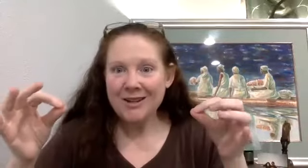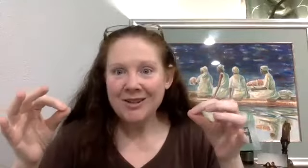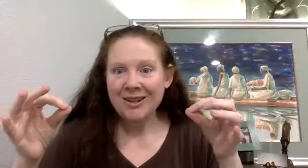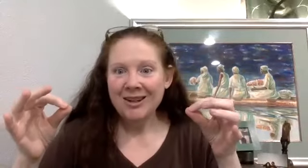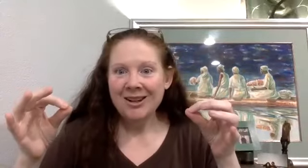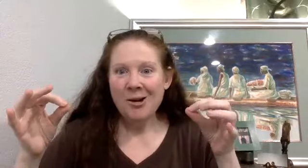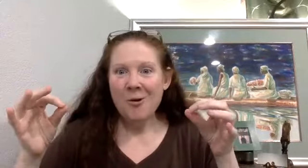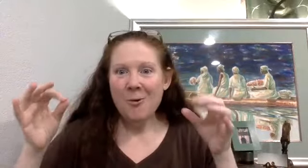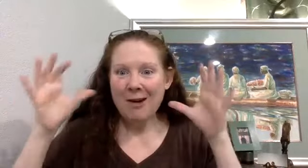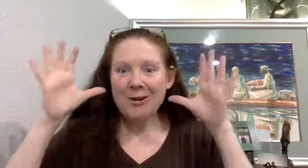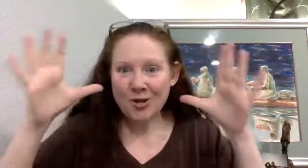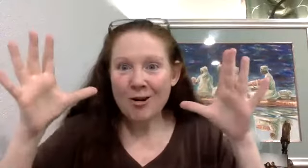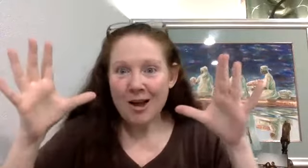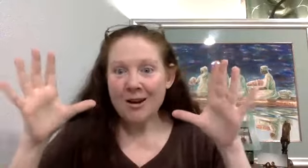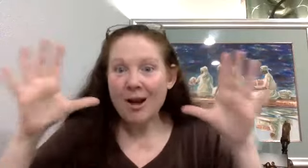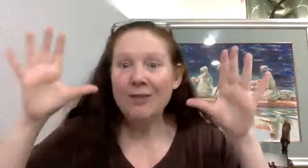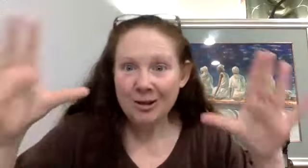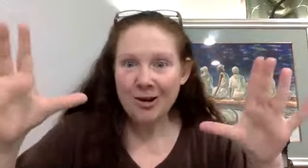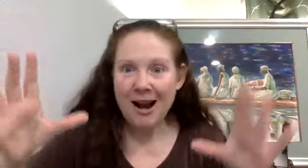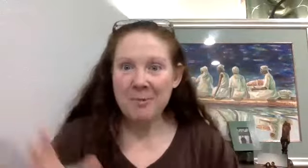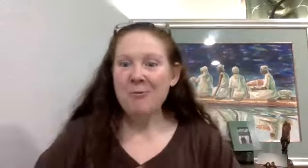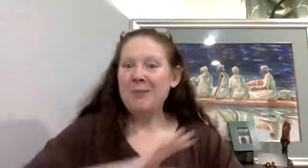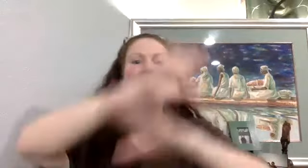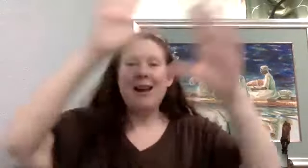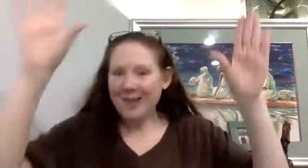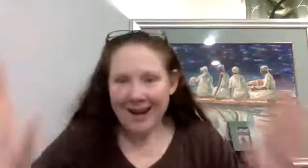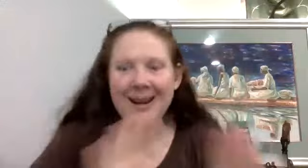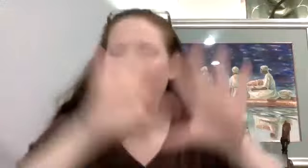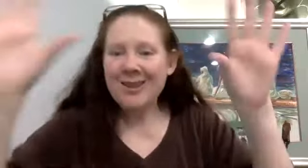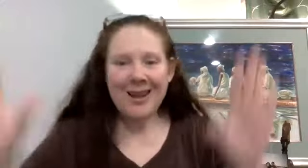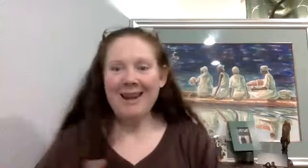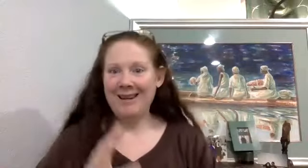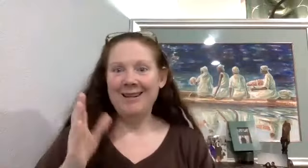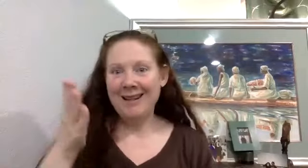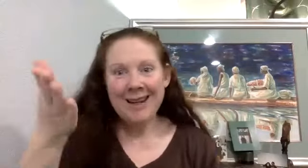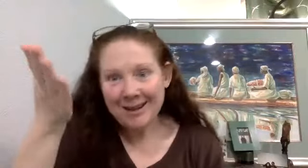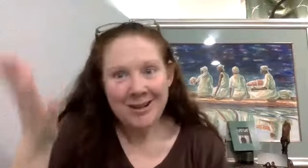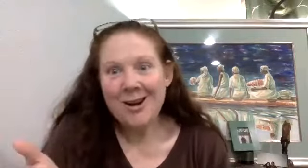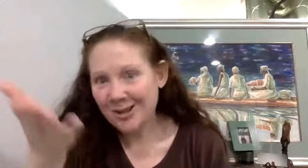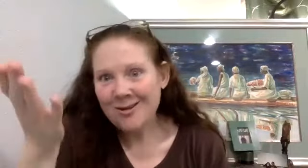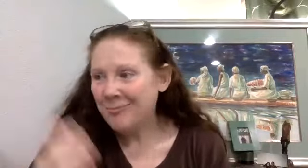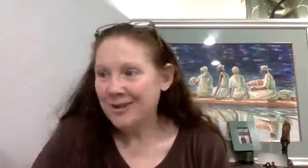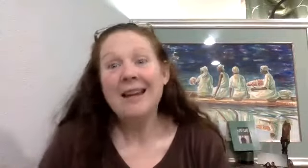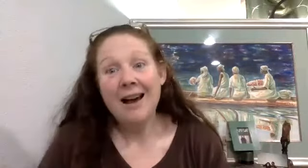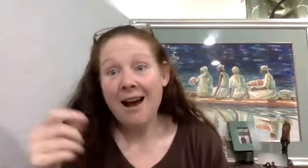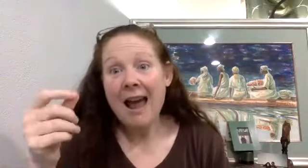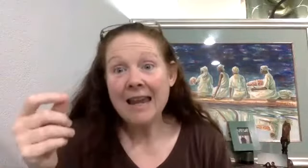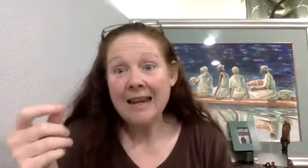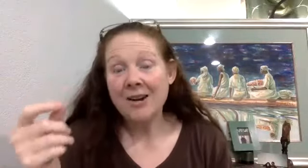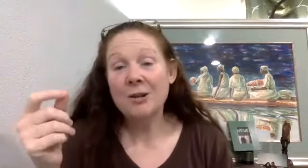when I was Sherlock solving the crime, when I'd be like, I've taken everything in. And again, you know, I showed up and said, I can actually